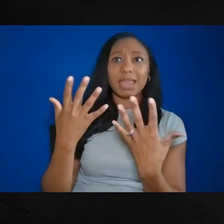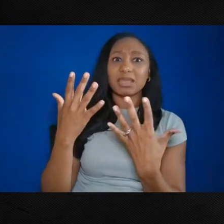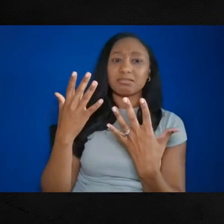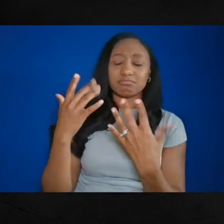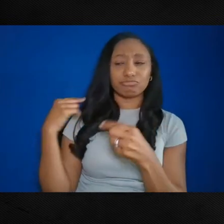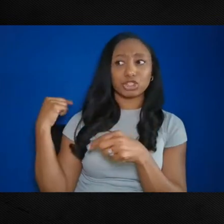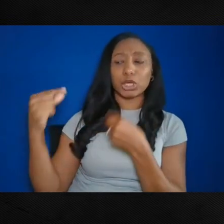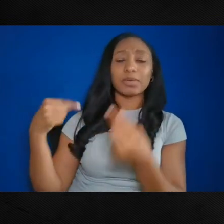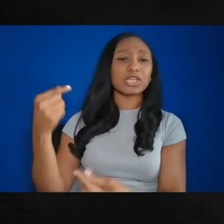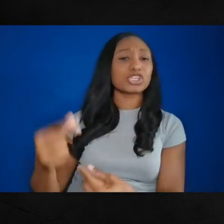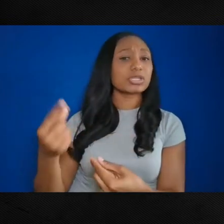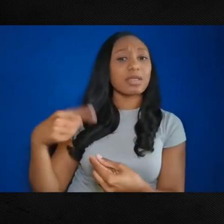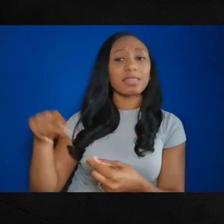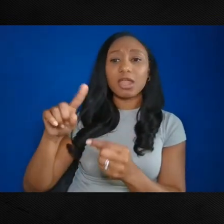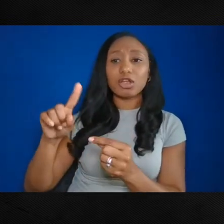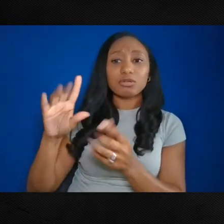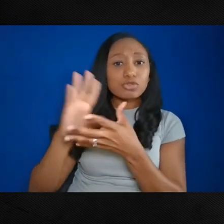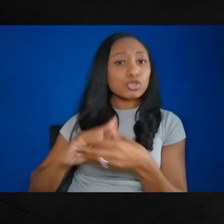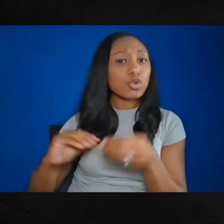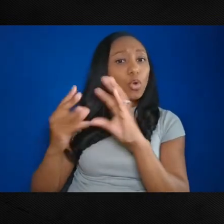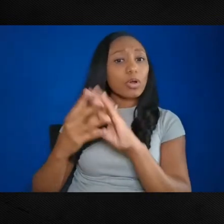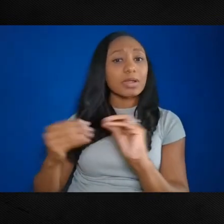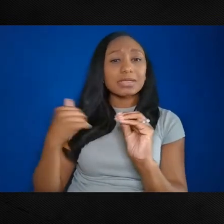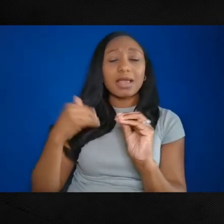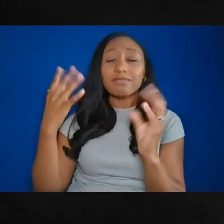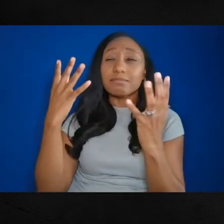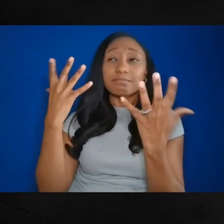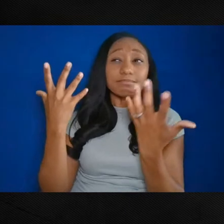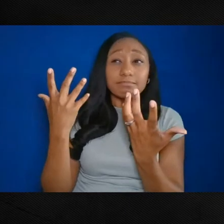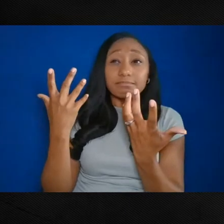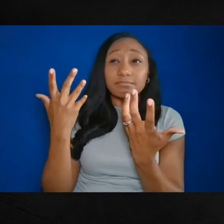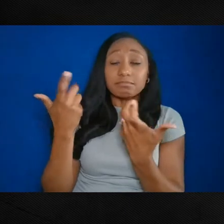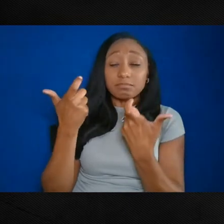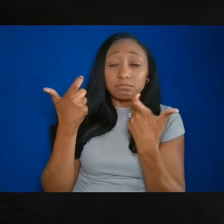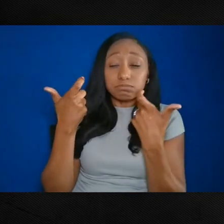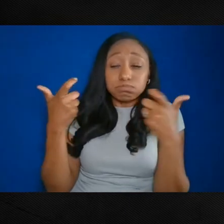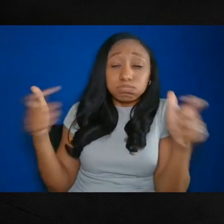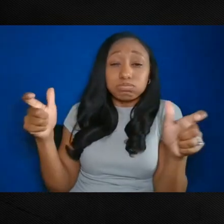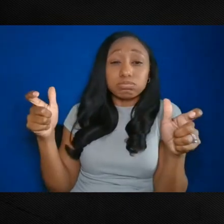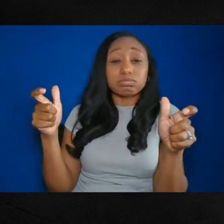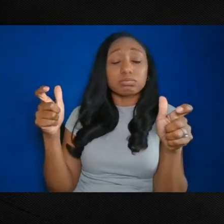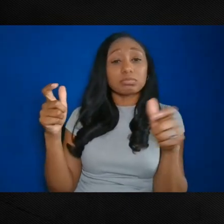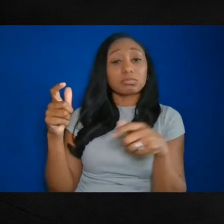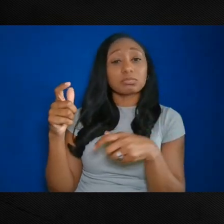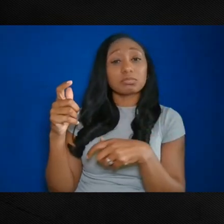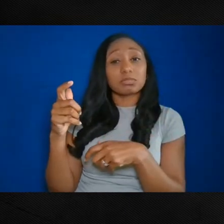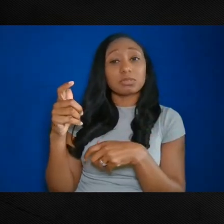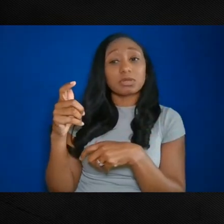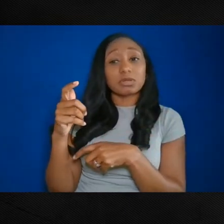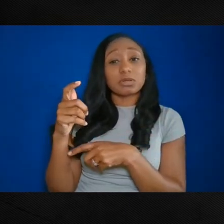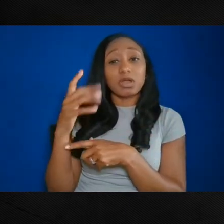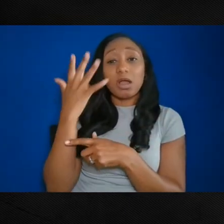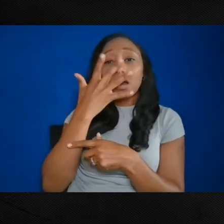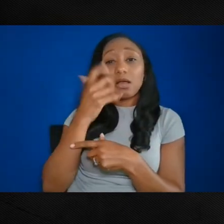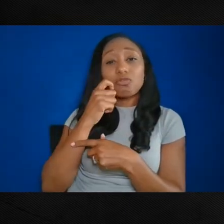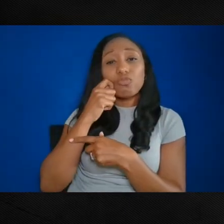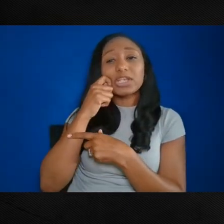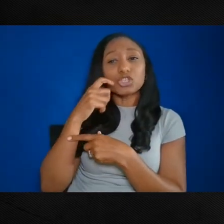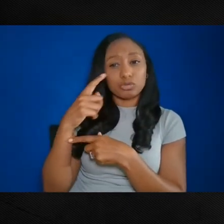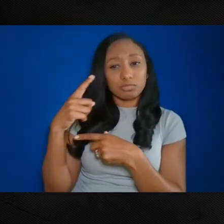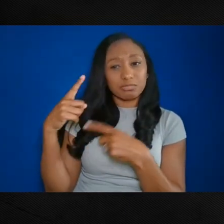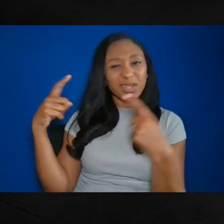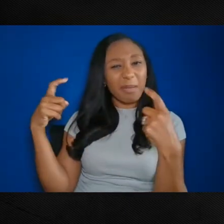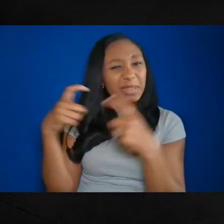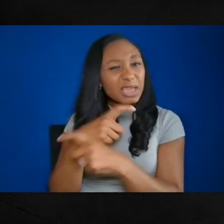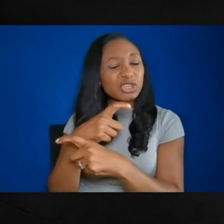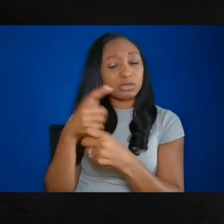Their story is also filled with racial struggles, but the lively and engaging portraits of that community on the